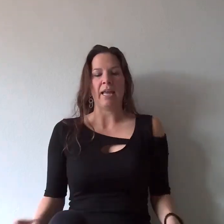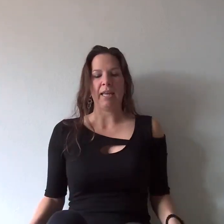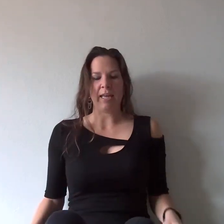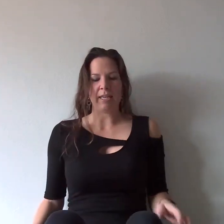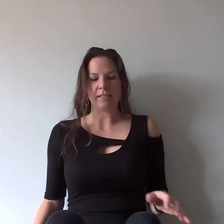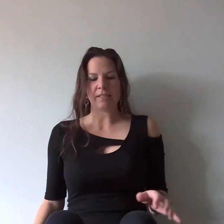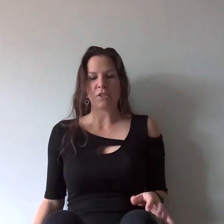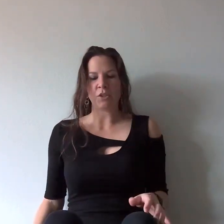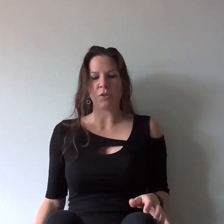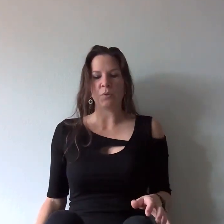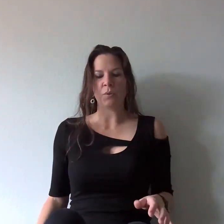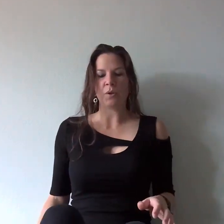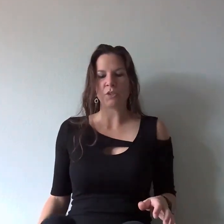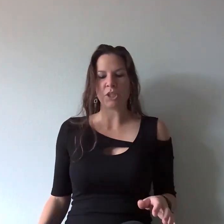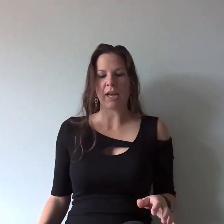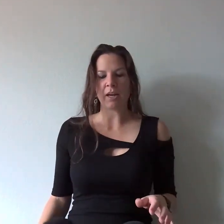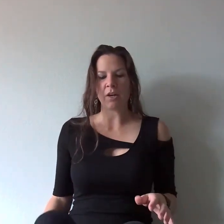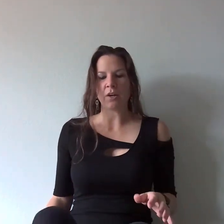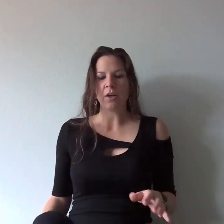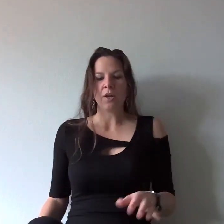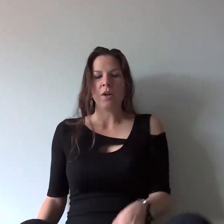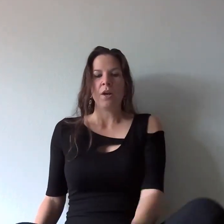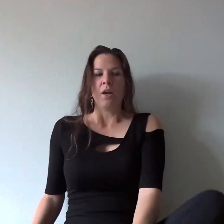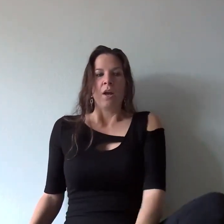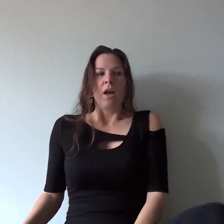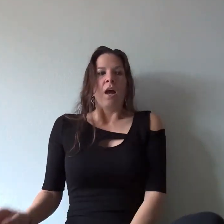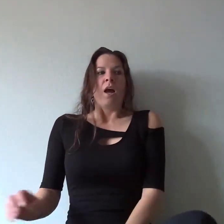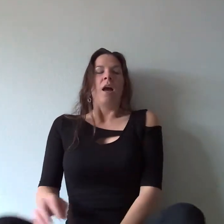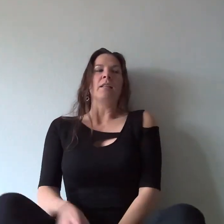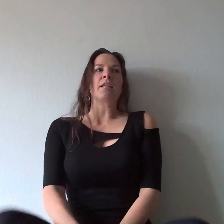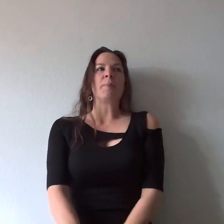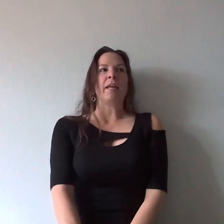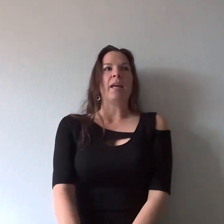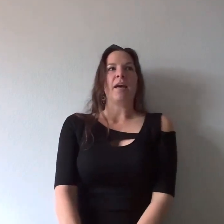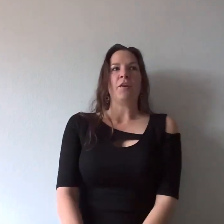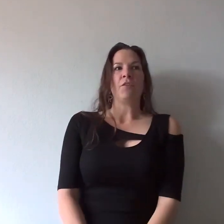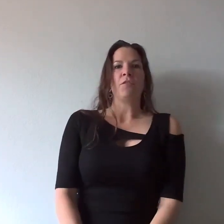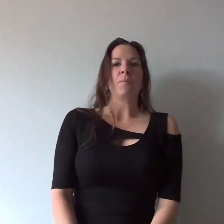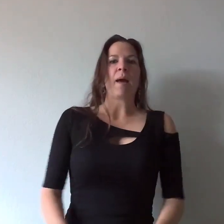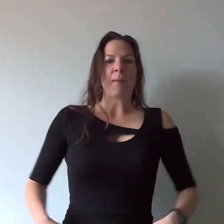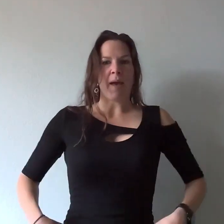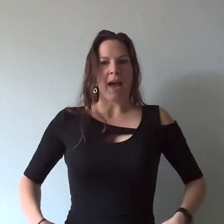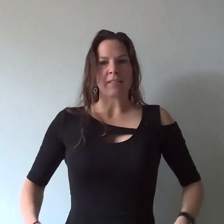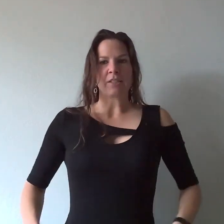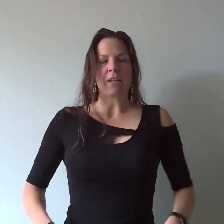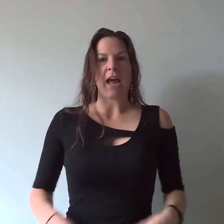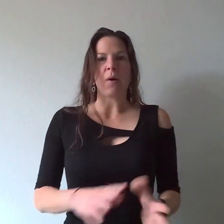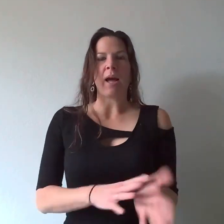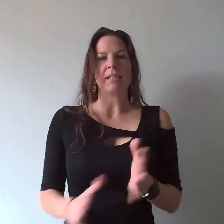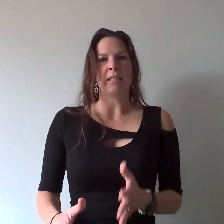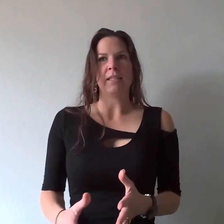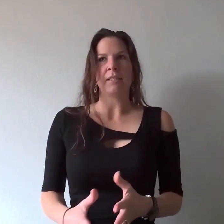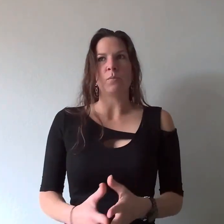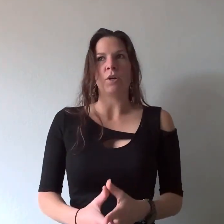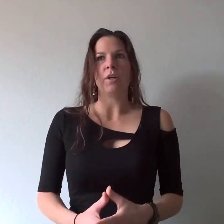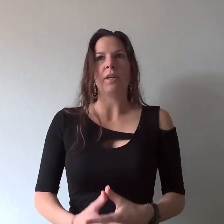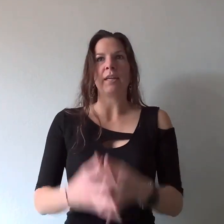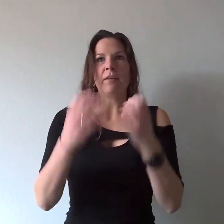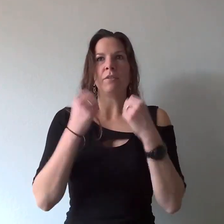is to share a little bit of my past on how I did this work and give you